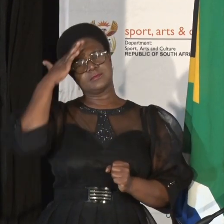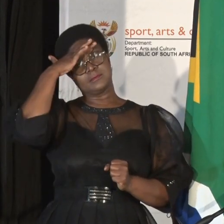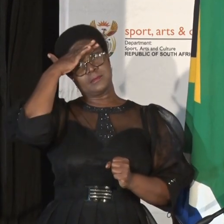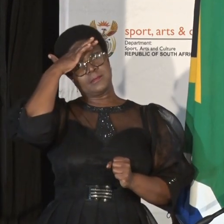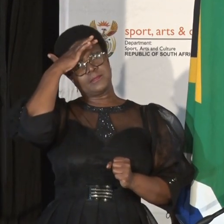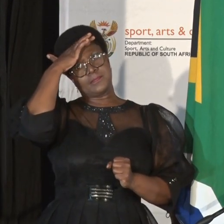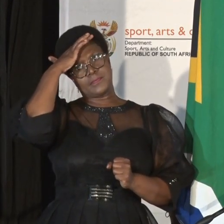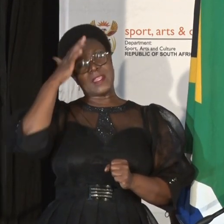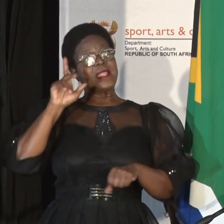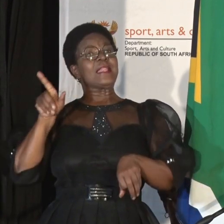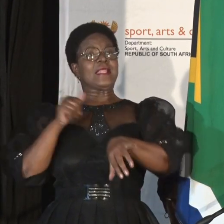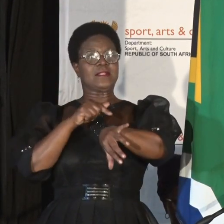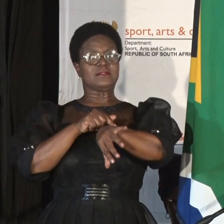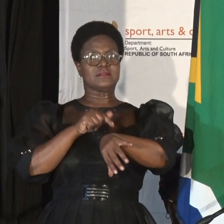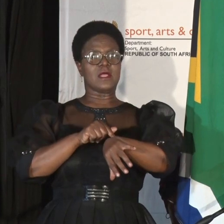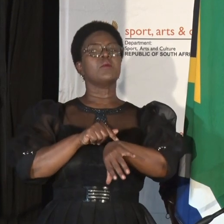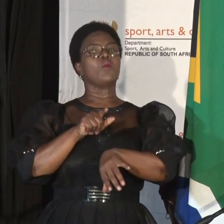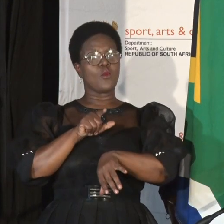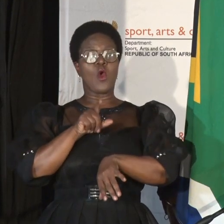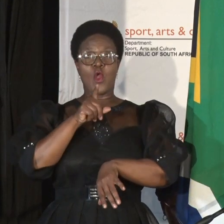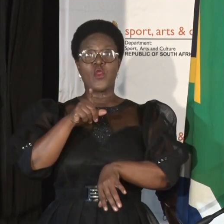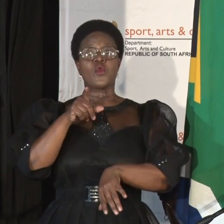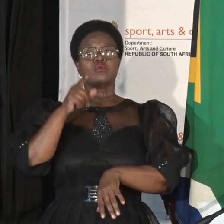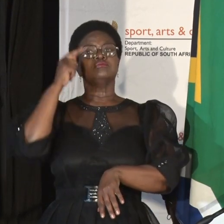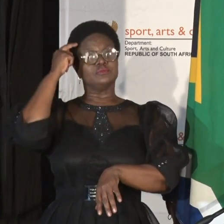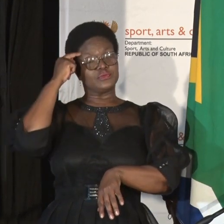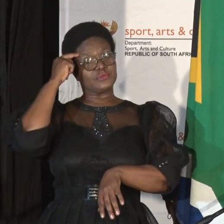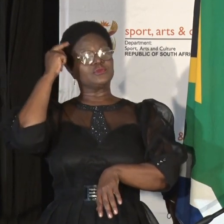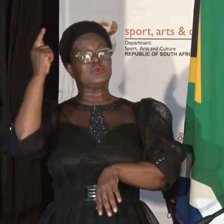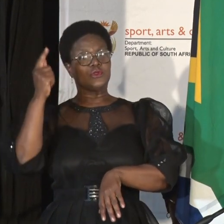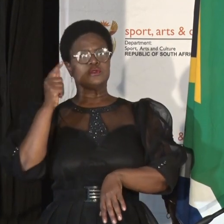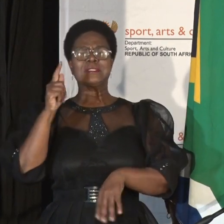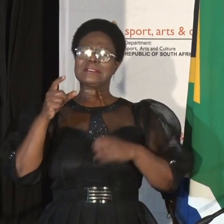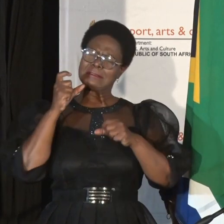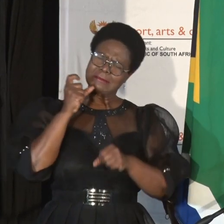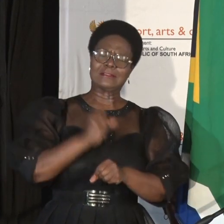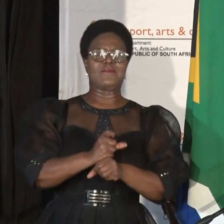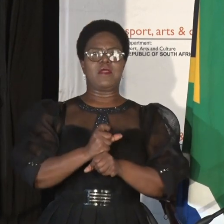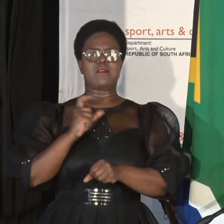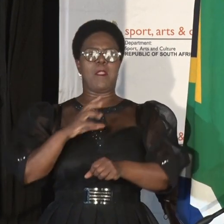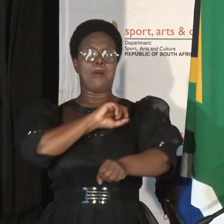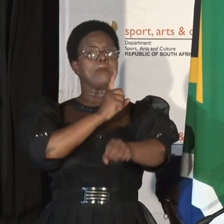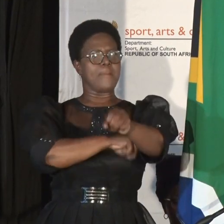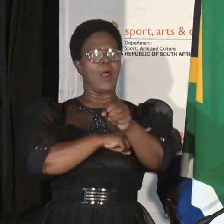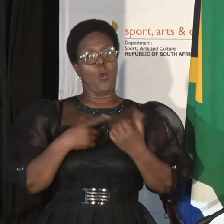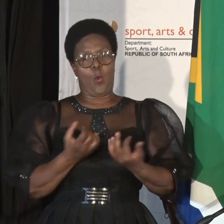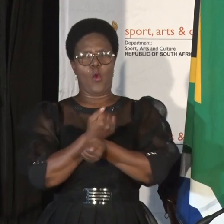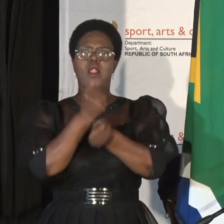At that stage, you will realize that it is actually more difficult to keep power than wage a liberation war.